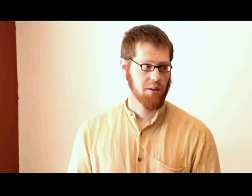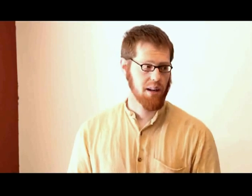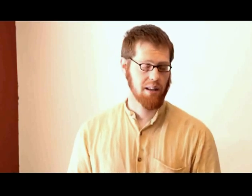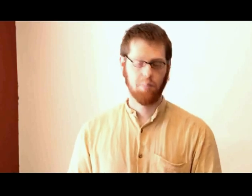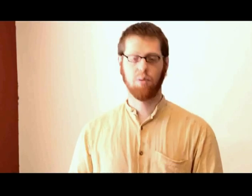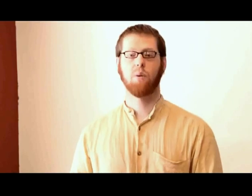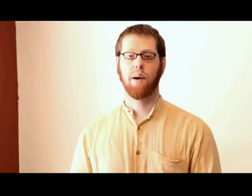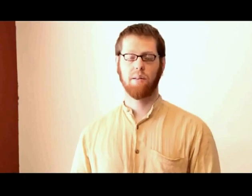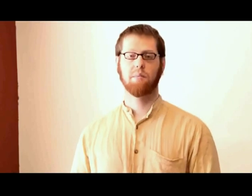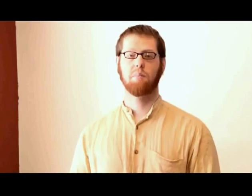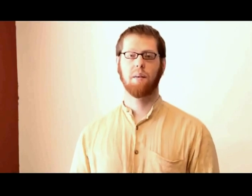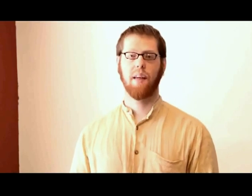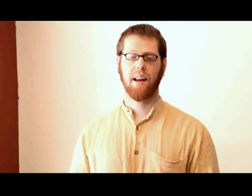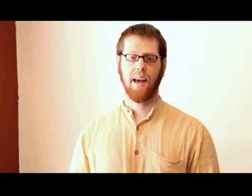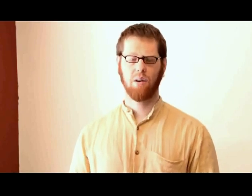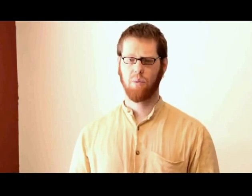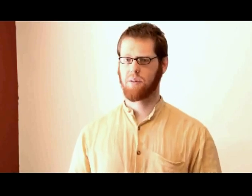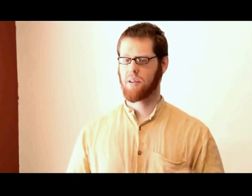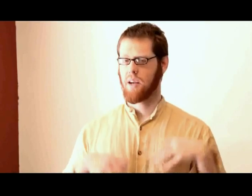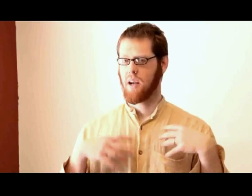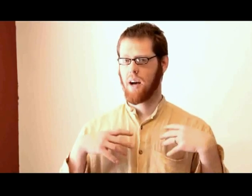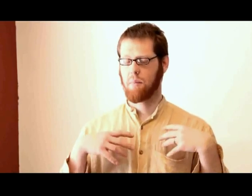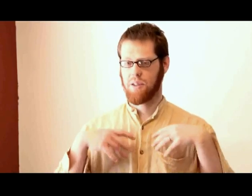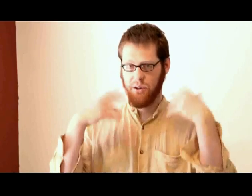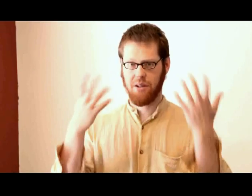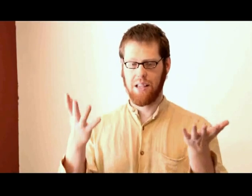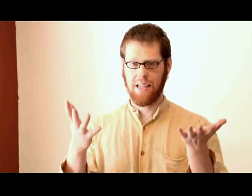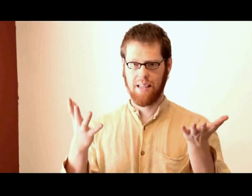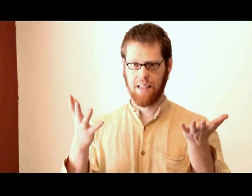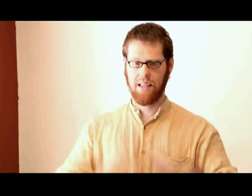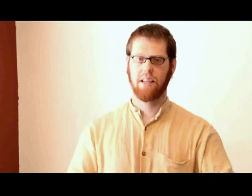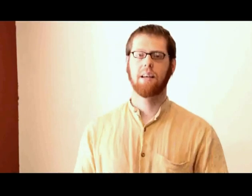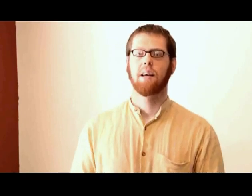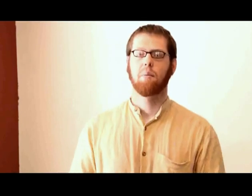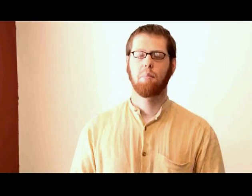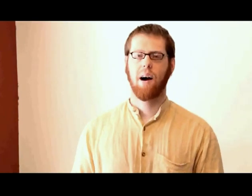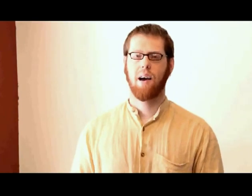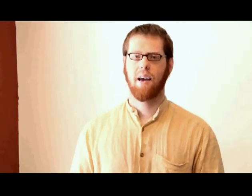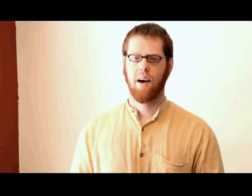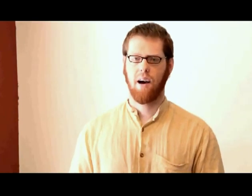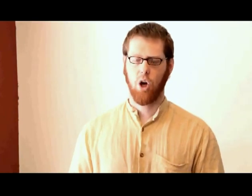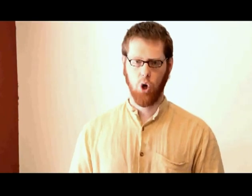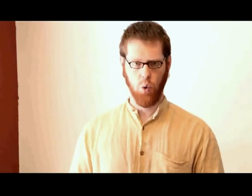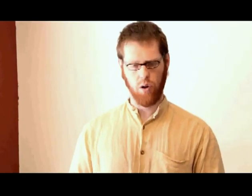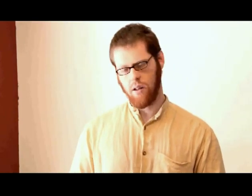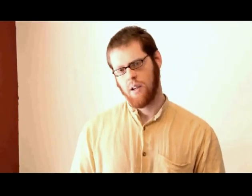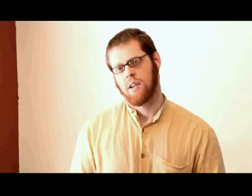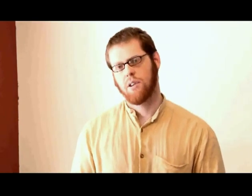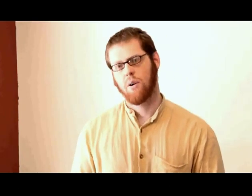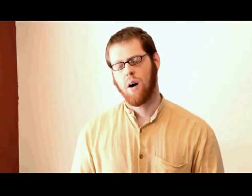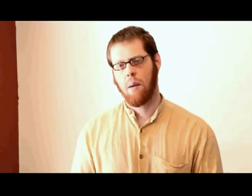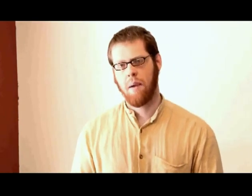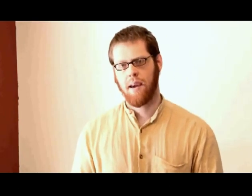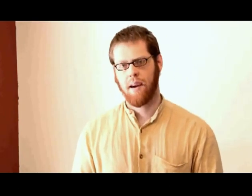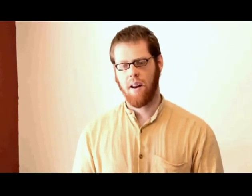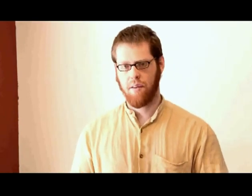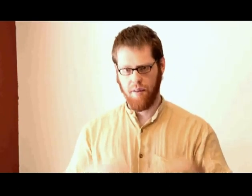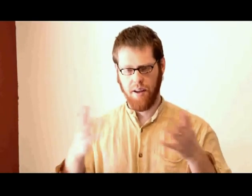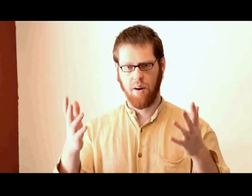liberal Quakerism, but that account was mysteriously deleted by Google, so I'm making another video